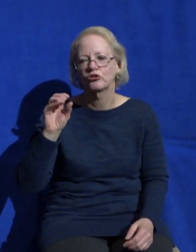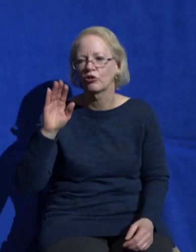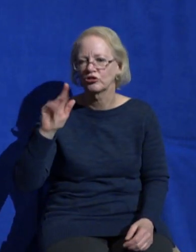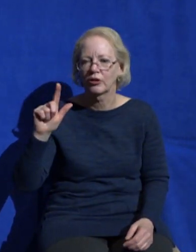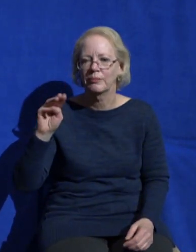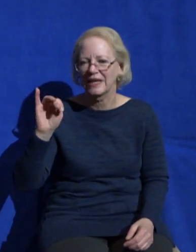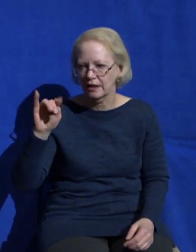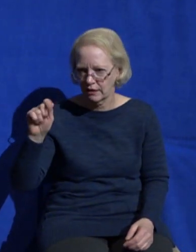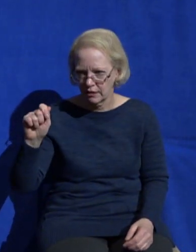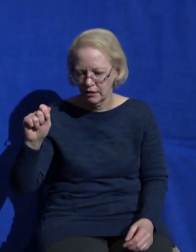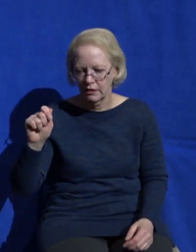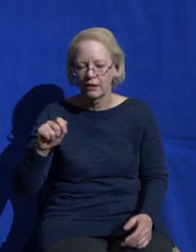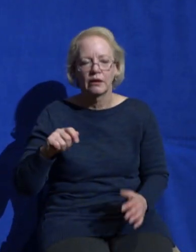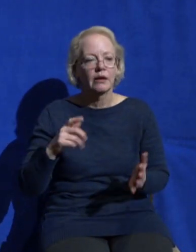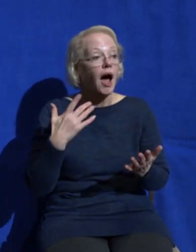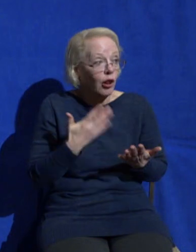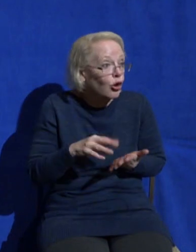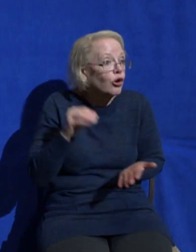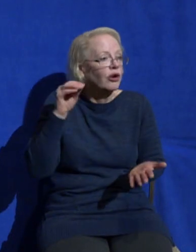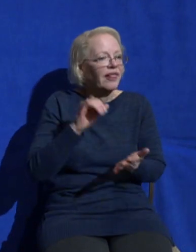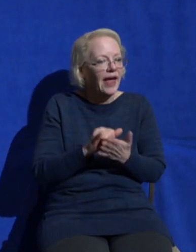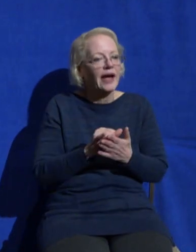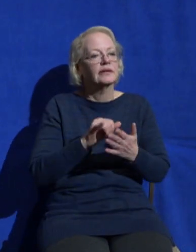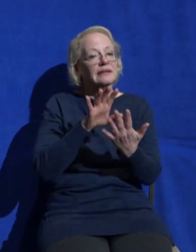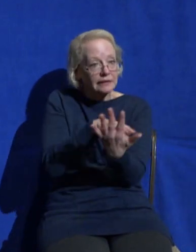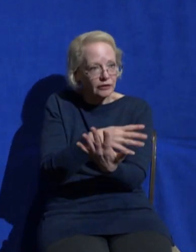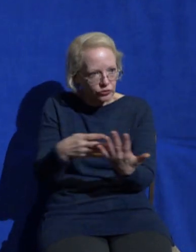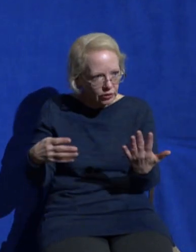in down moments as opposed to just grabbing my phone